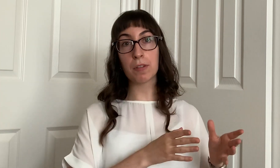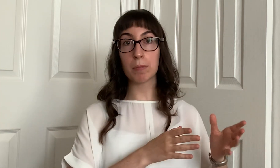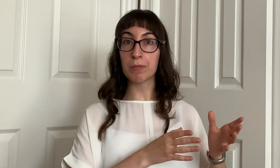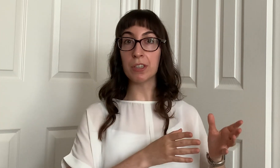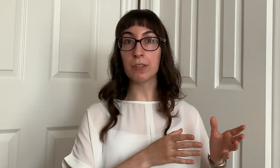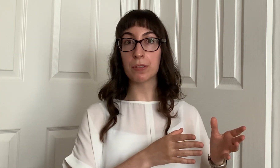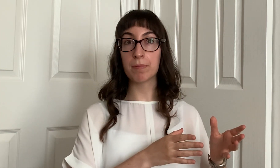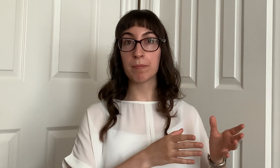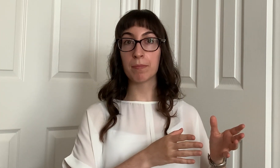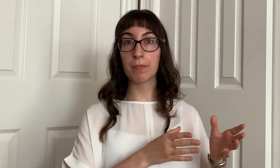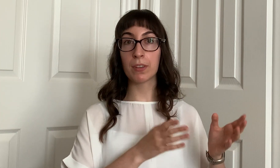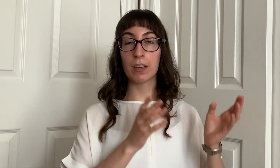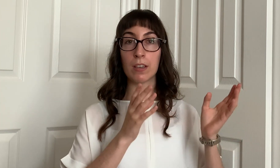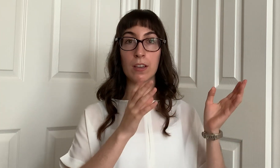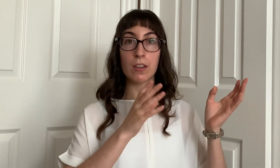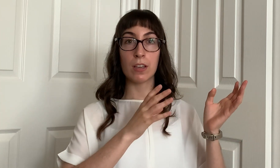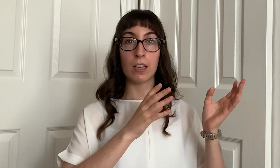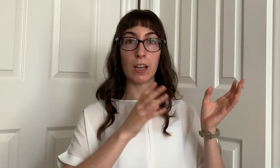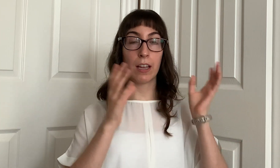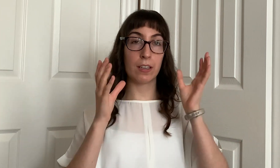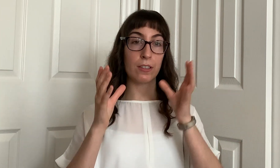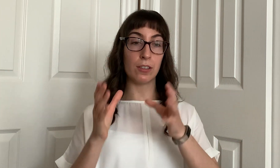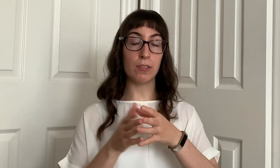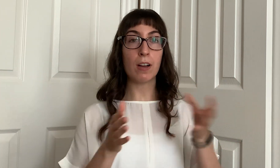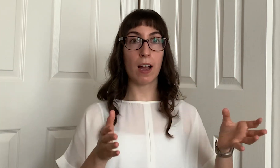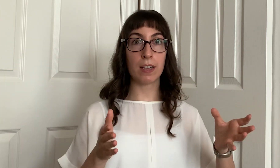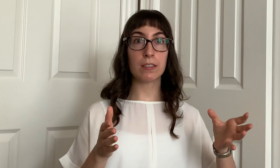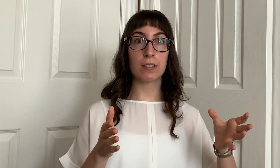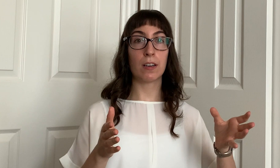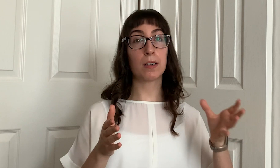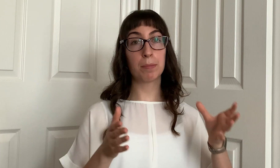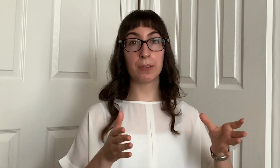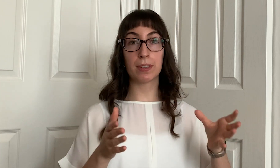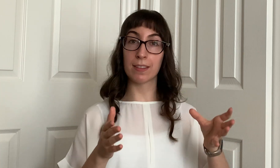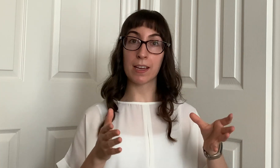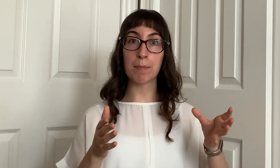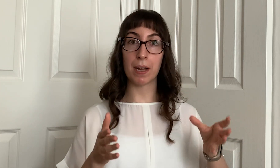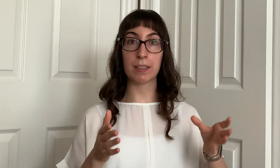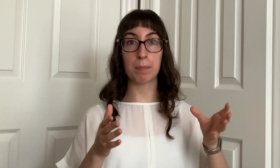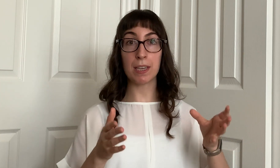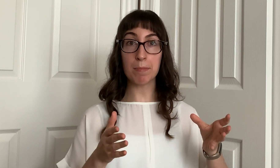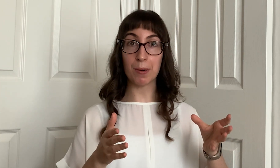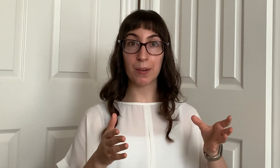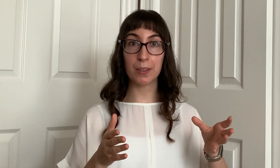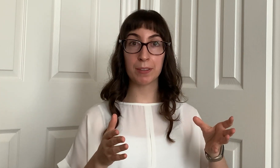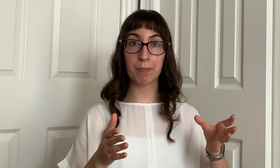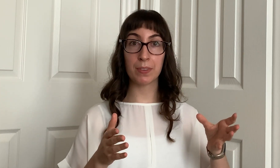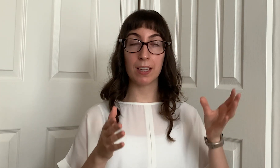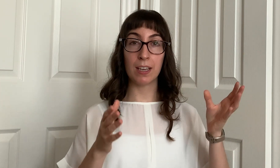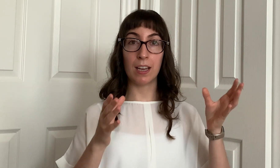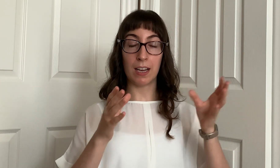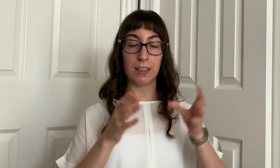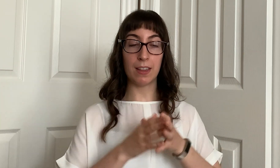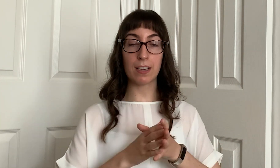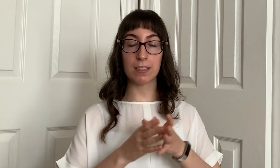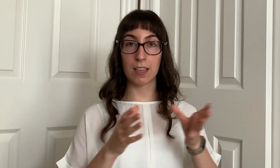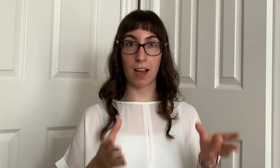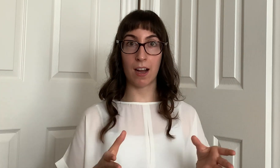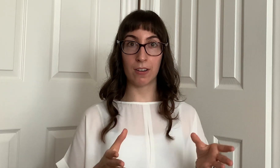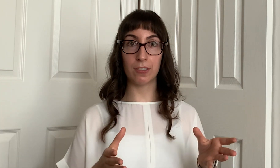form of you and you guys are both like-minded people and that's how